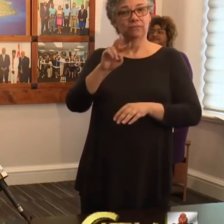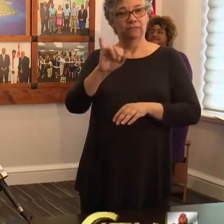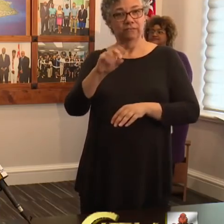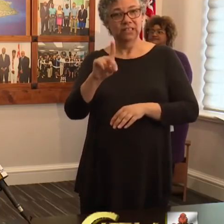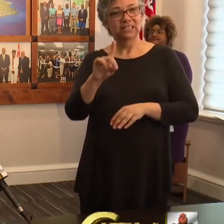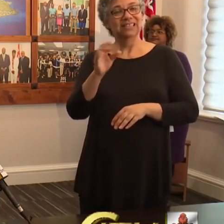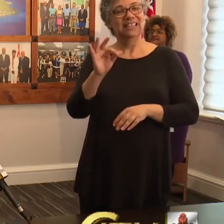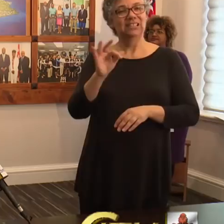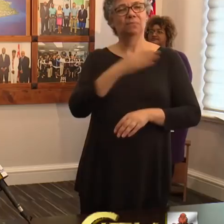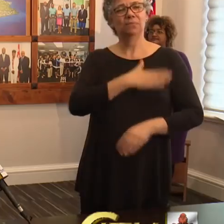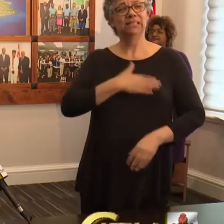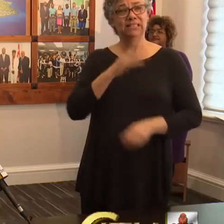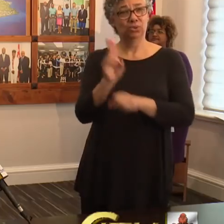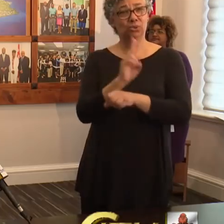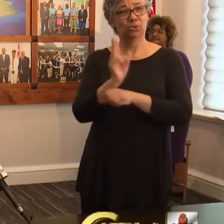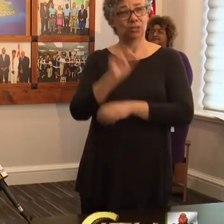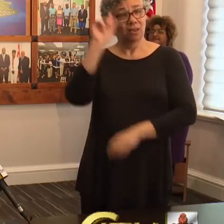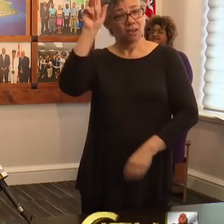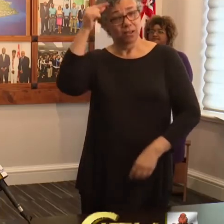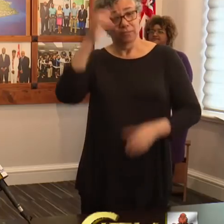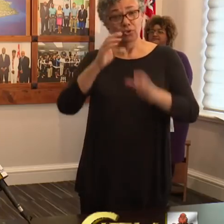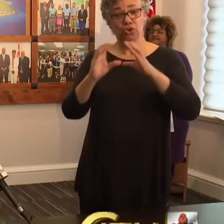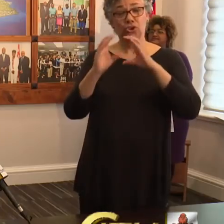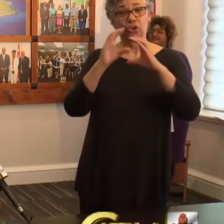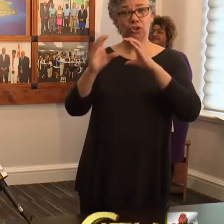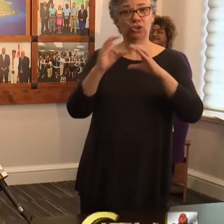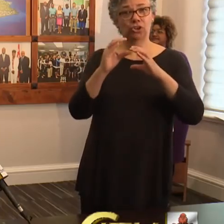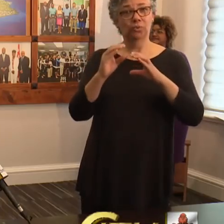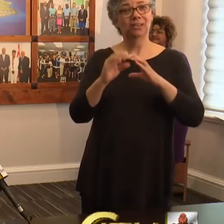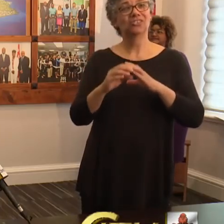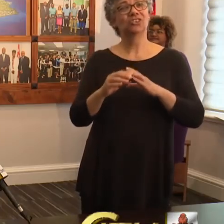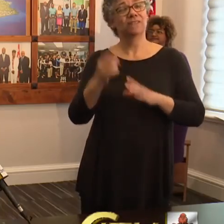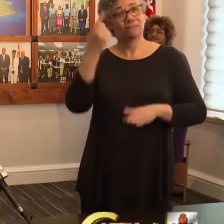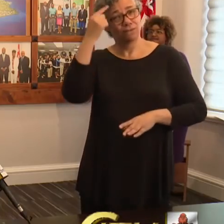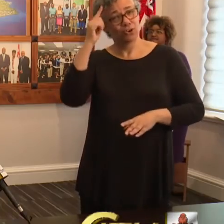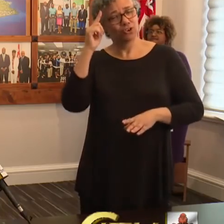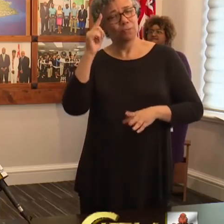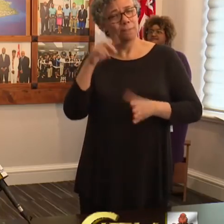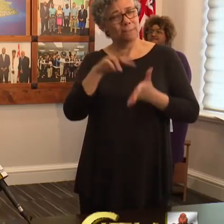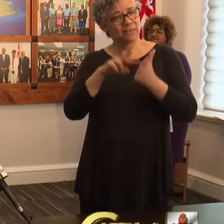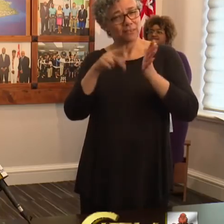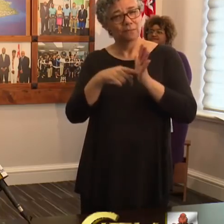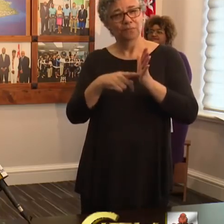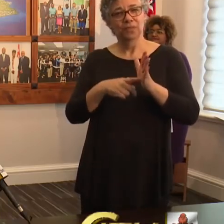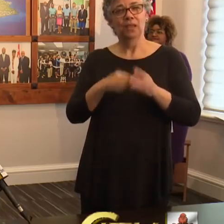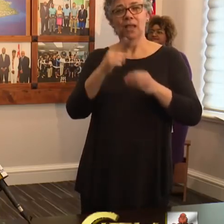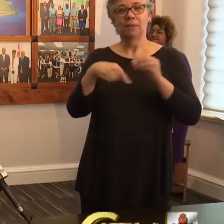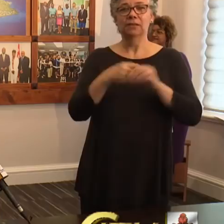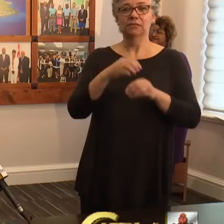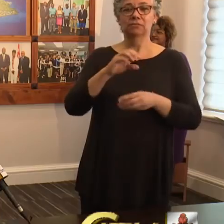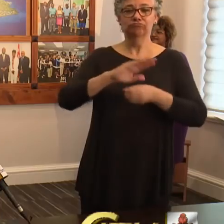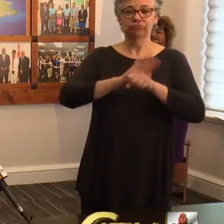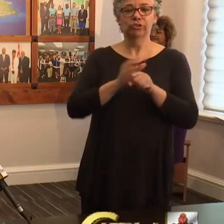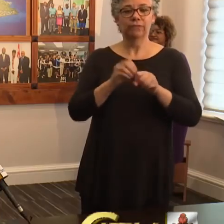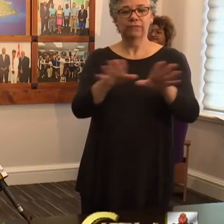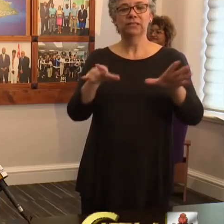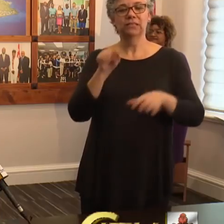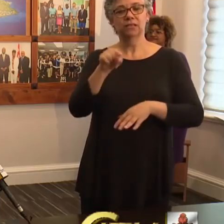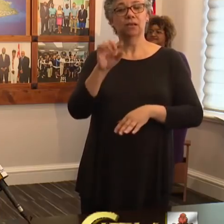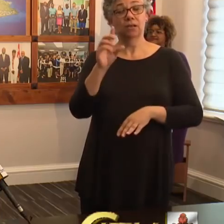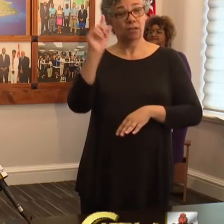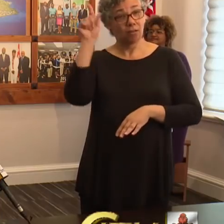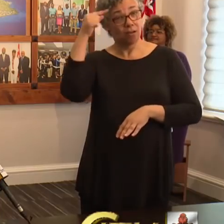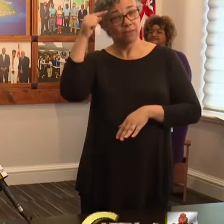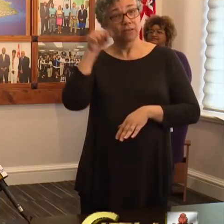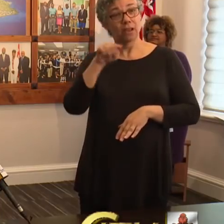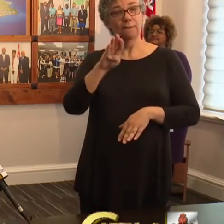communications channels as your source. In addition to the website coronavirus.gov.bm the official social